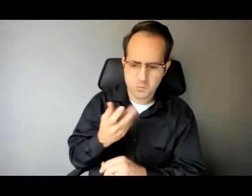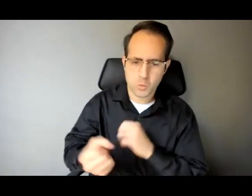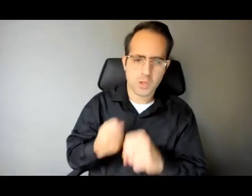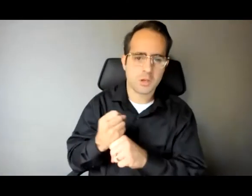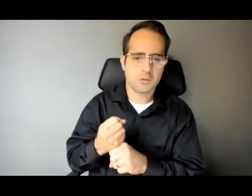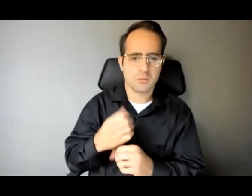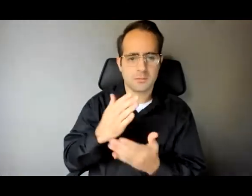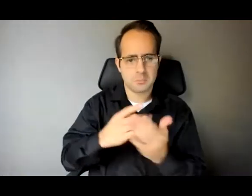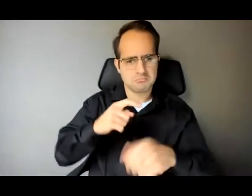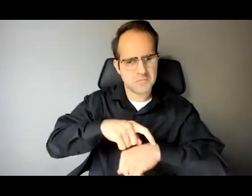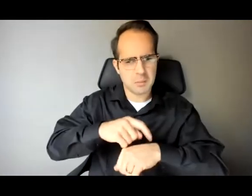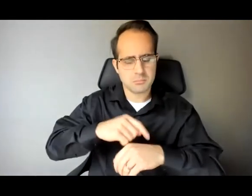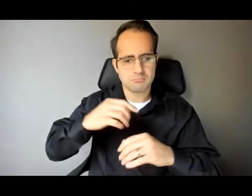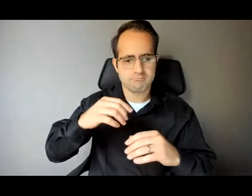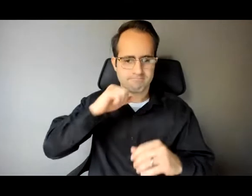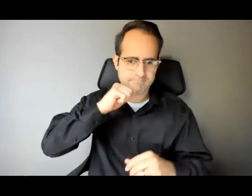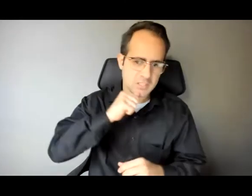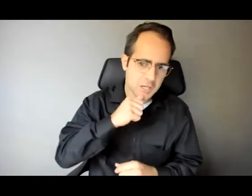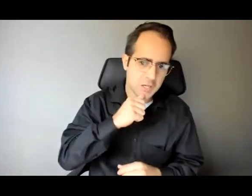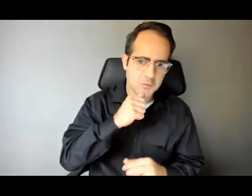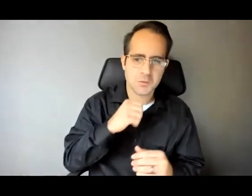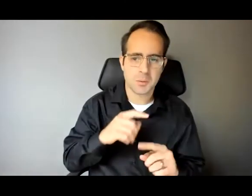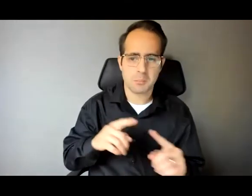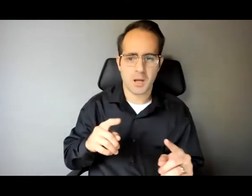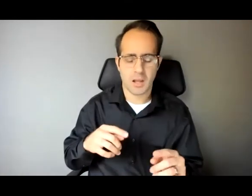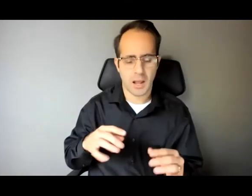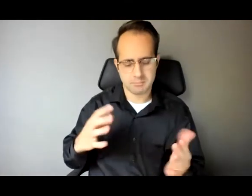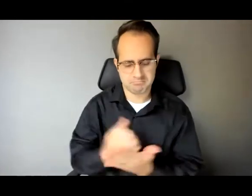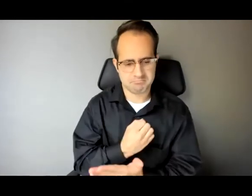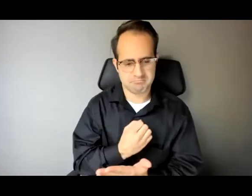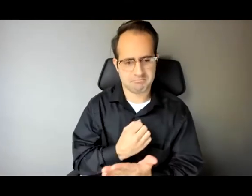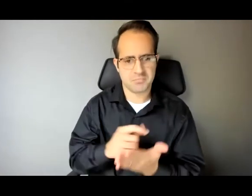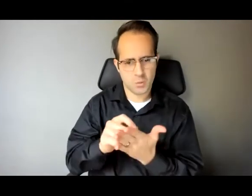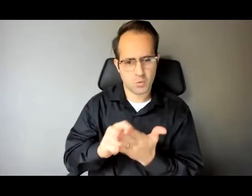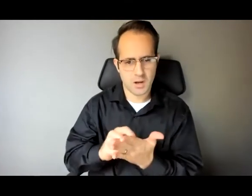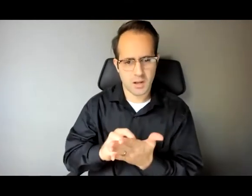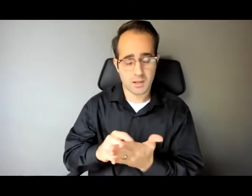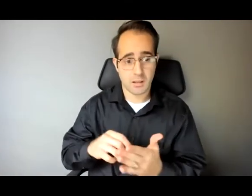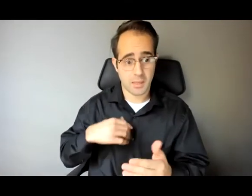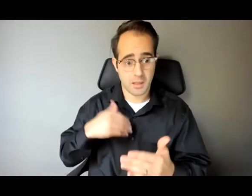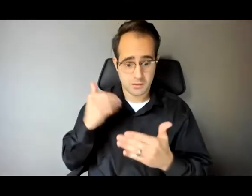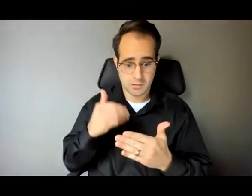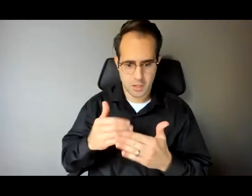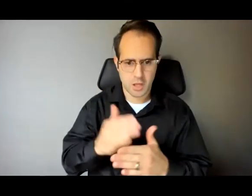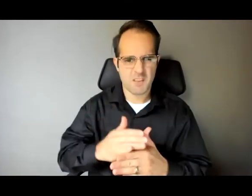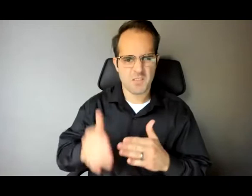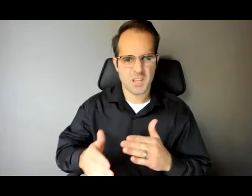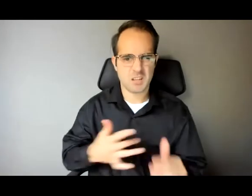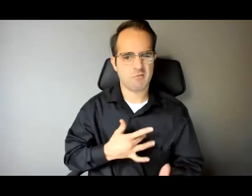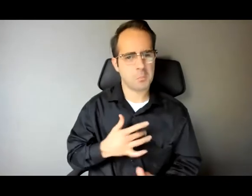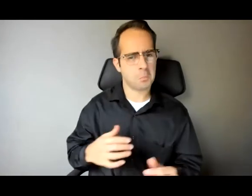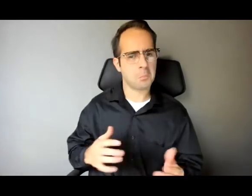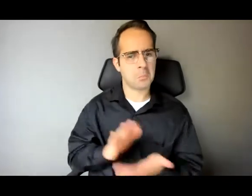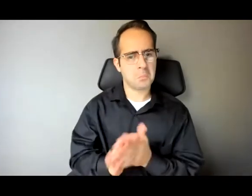write a couple hundred pages of a book and then I got to the finish line or at least what felt like the finish line and realized that